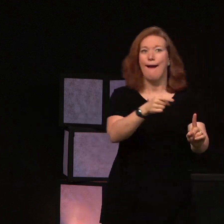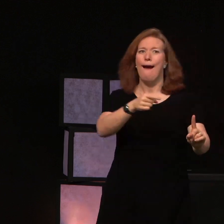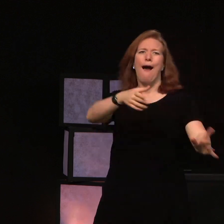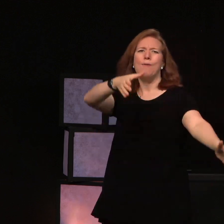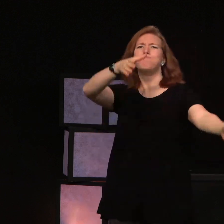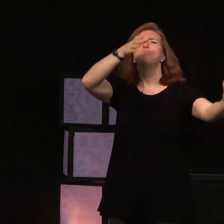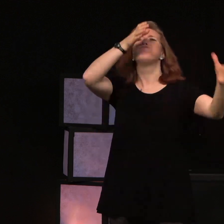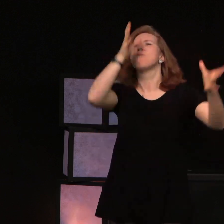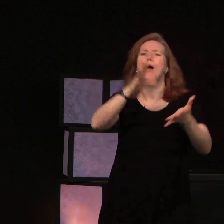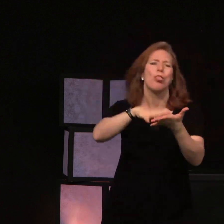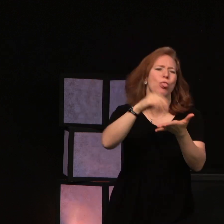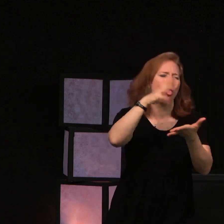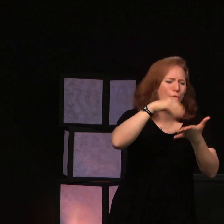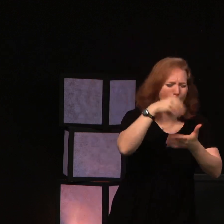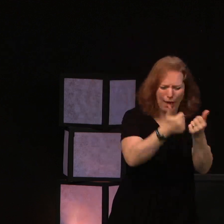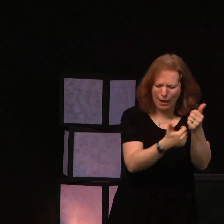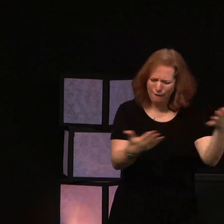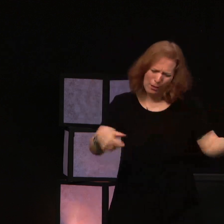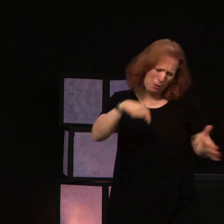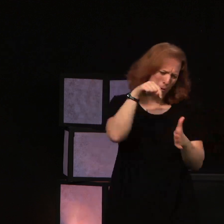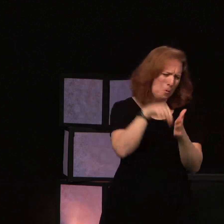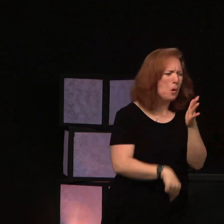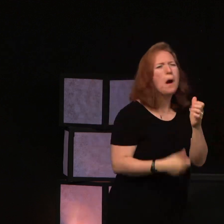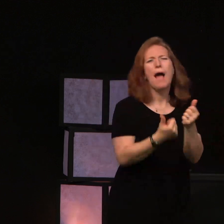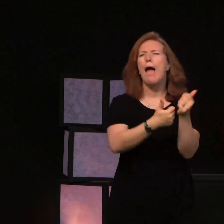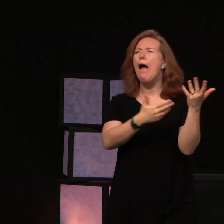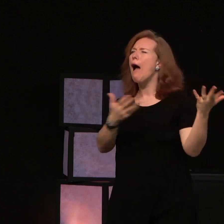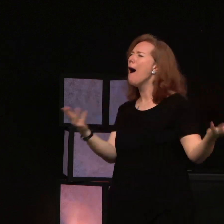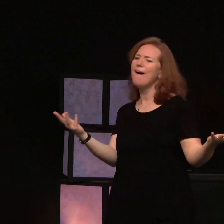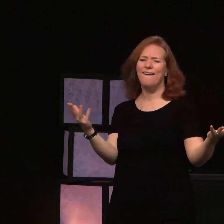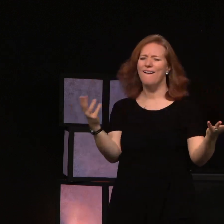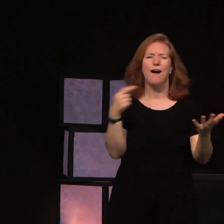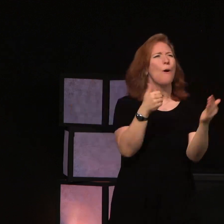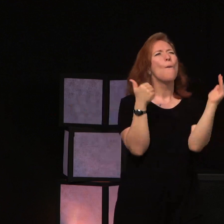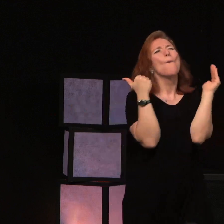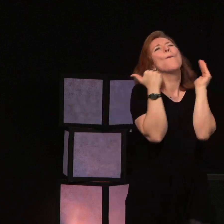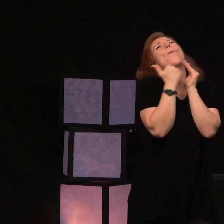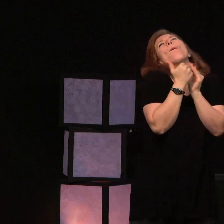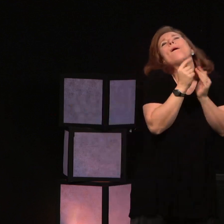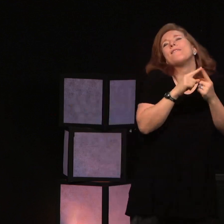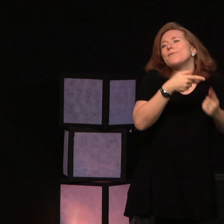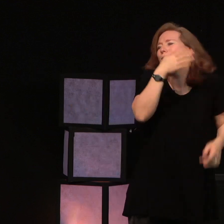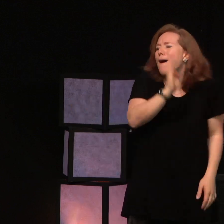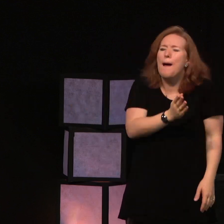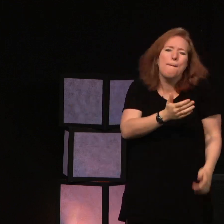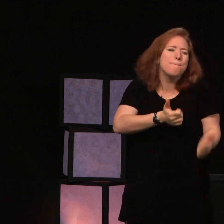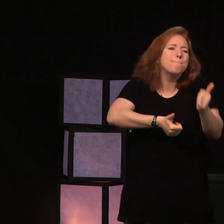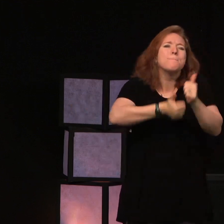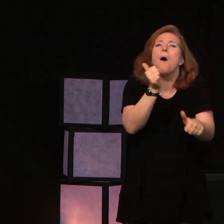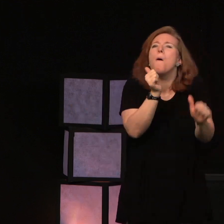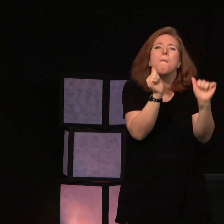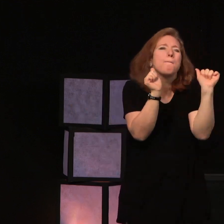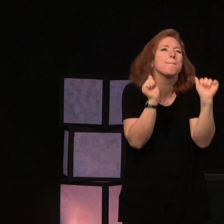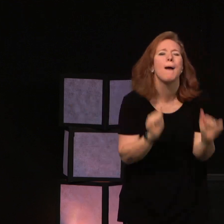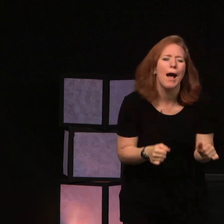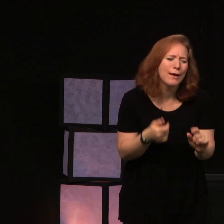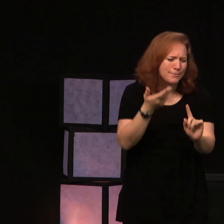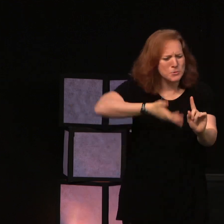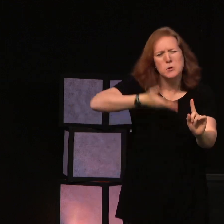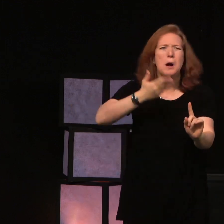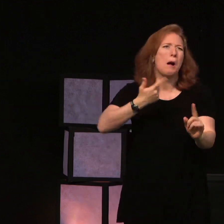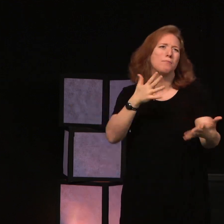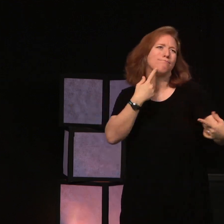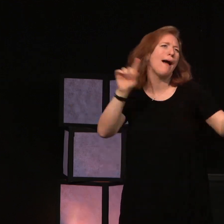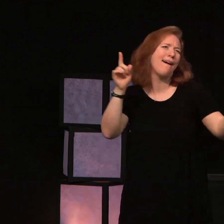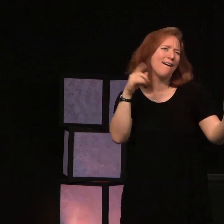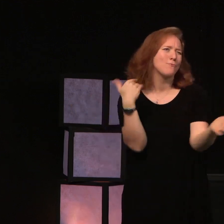exhausted every resource and every, they're as close to God as a human being can possibly be, and they're